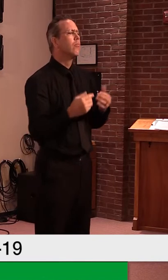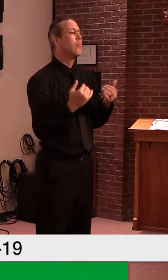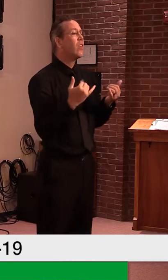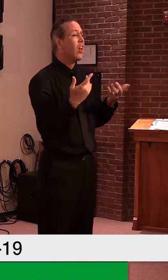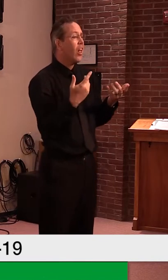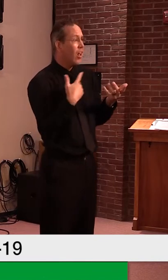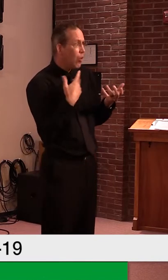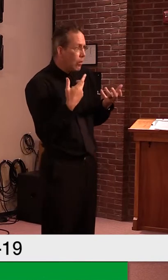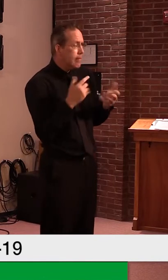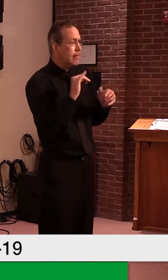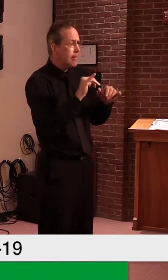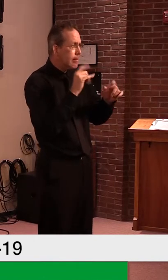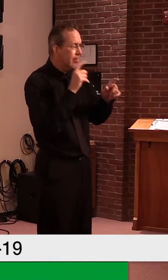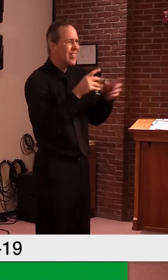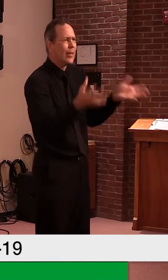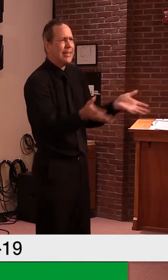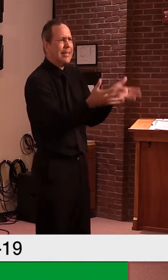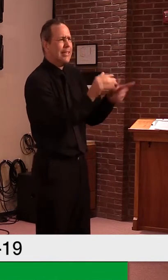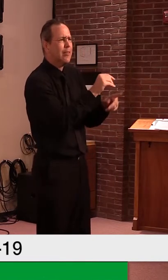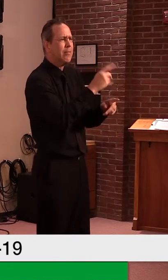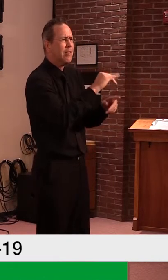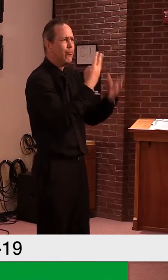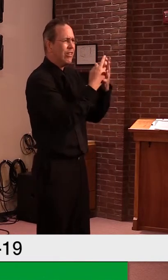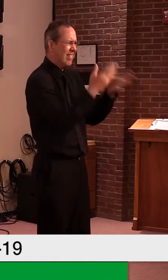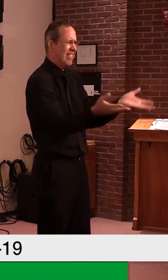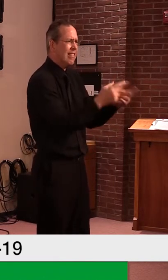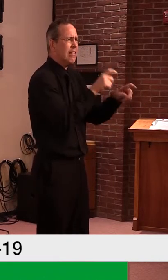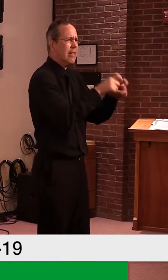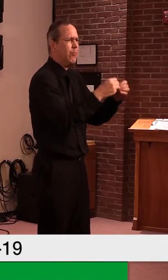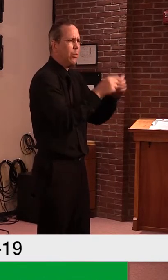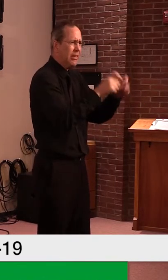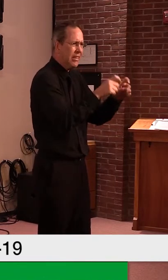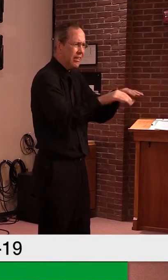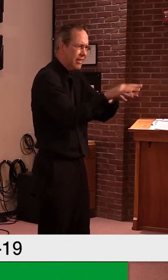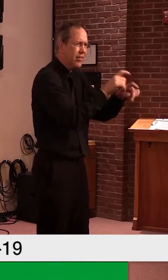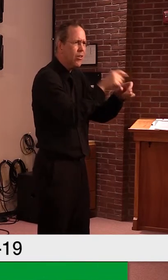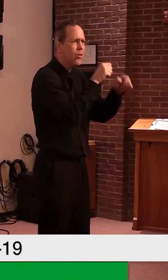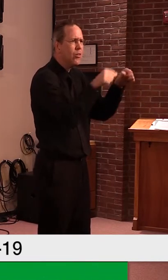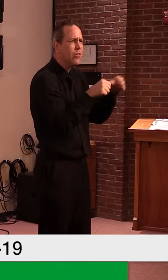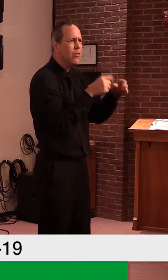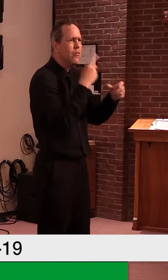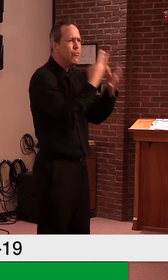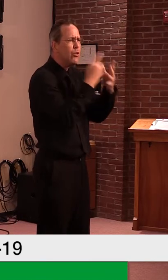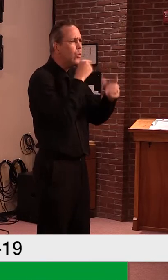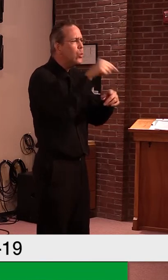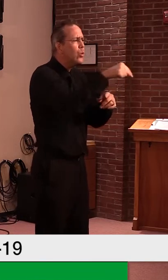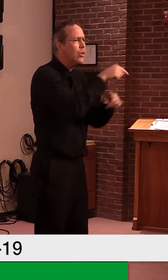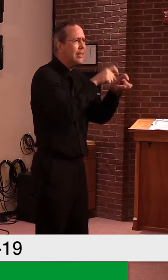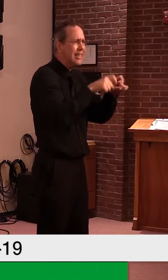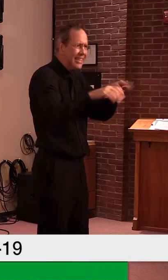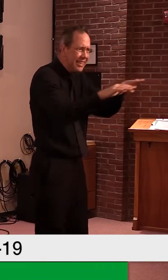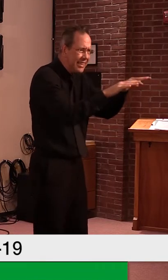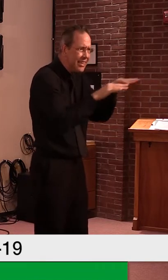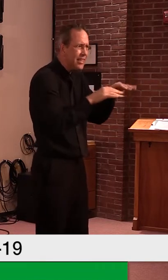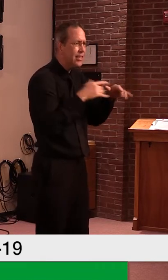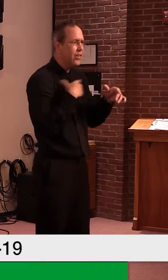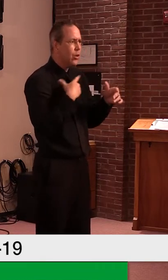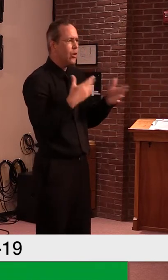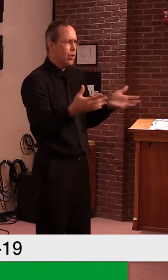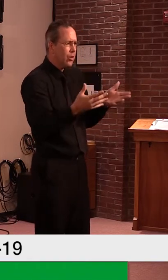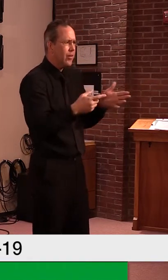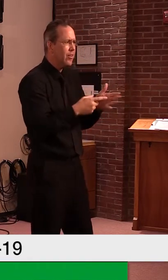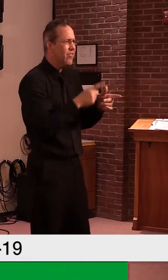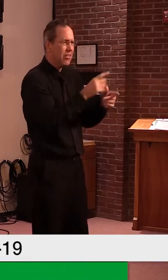contain that outbreak. We are now insisting that Vermont protocols be put in place by